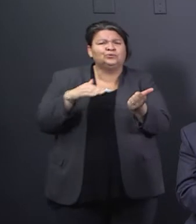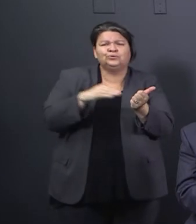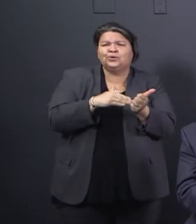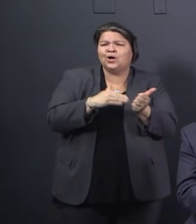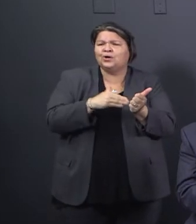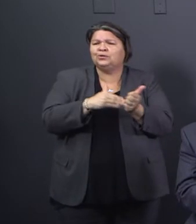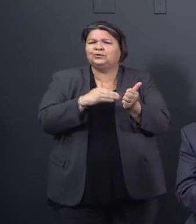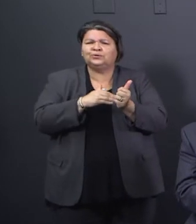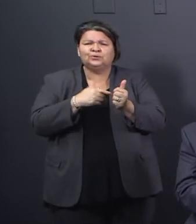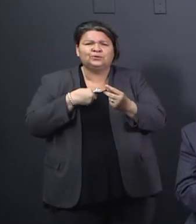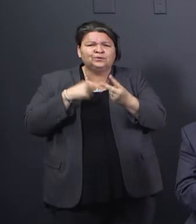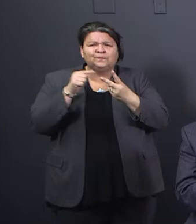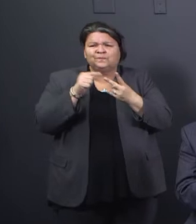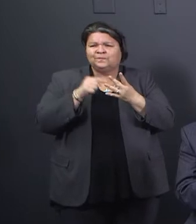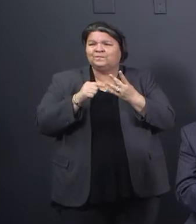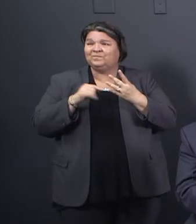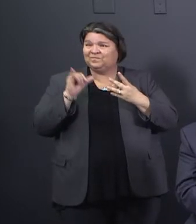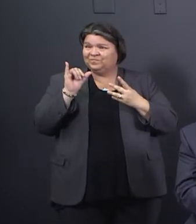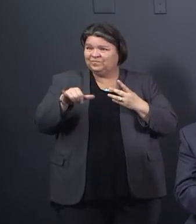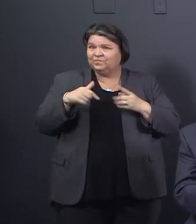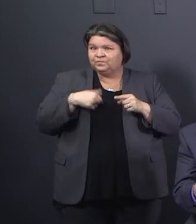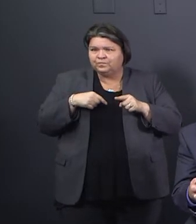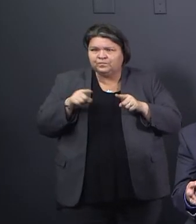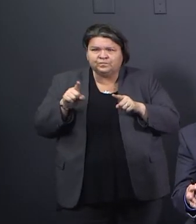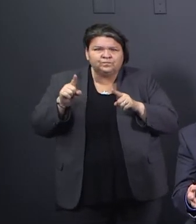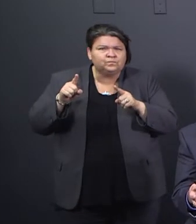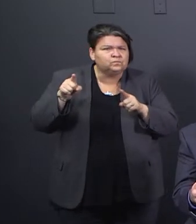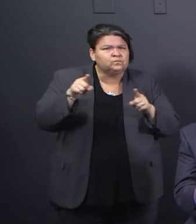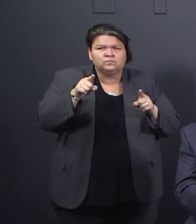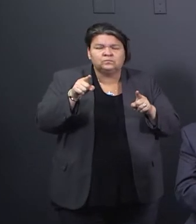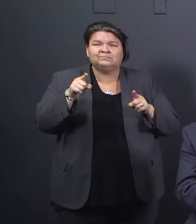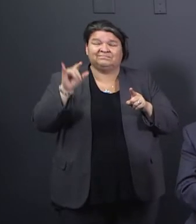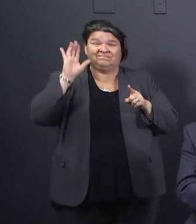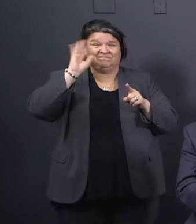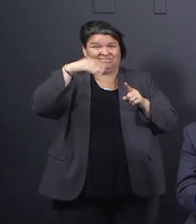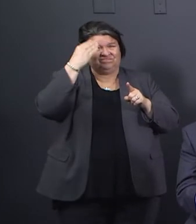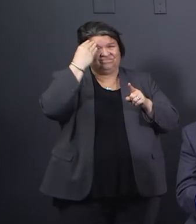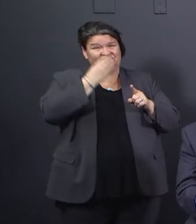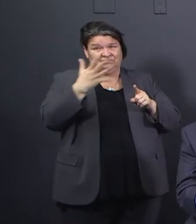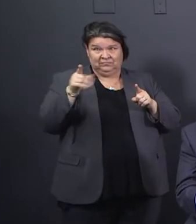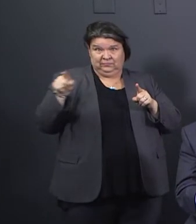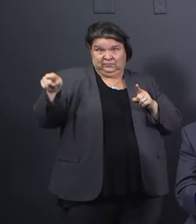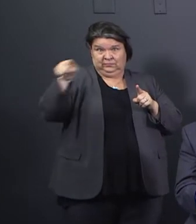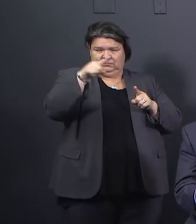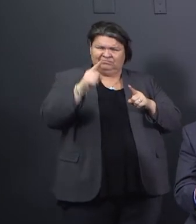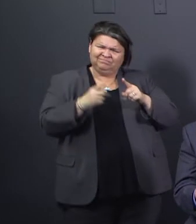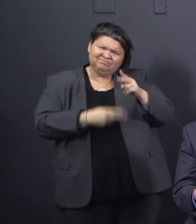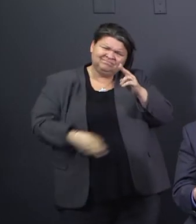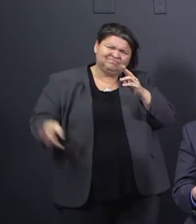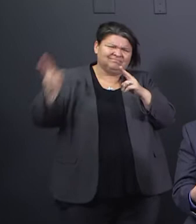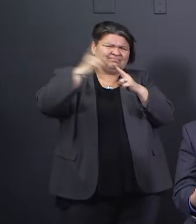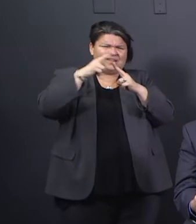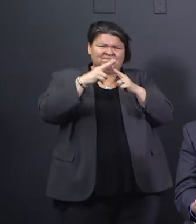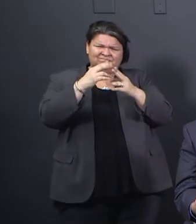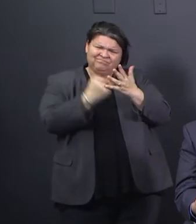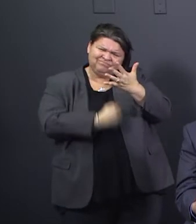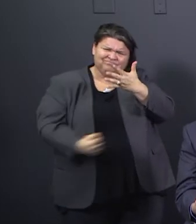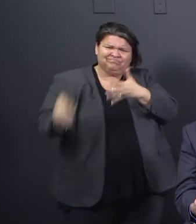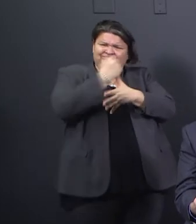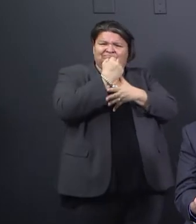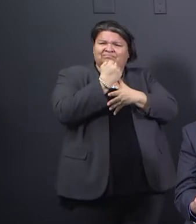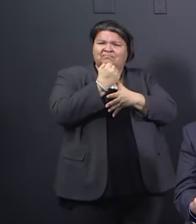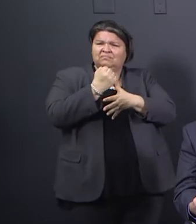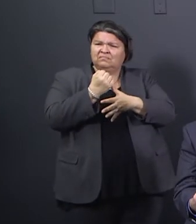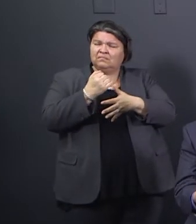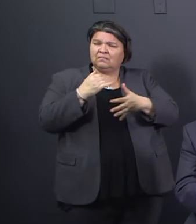our top priority. And it will continue to be as we go through this. There's been a lot of conversation about are we prepared for the